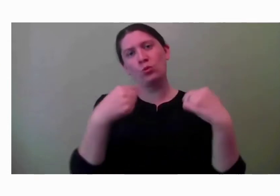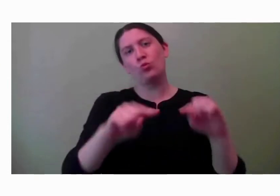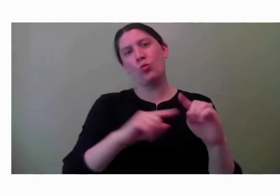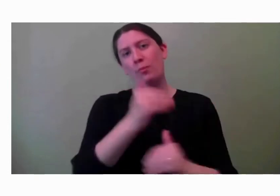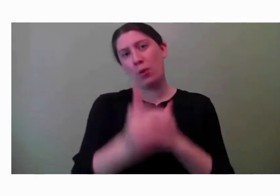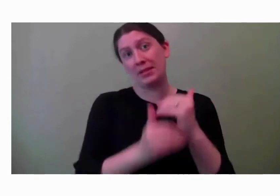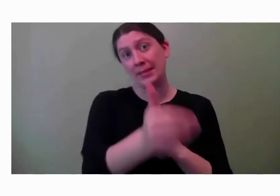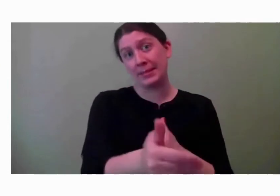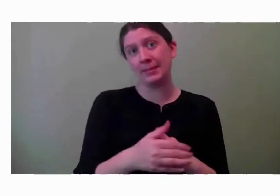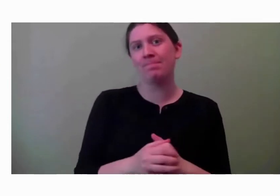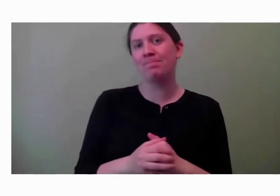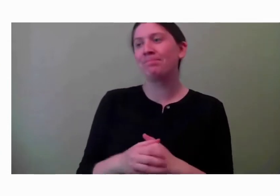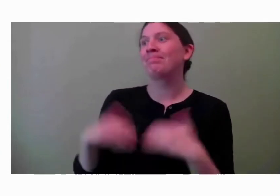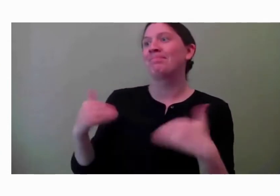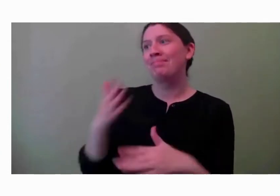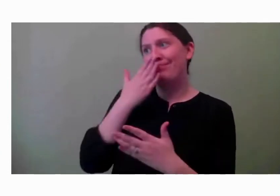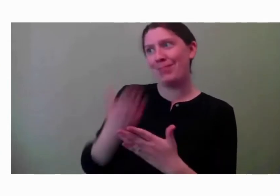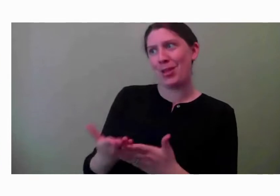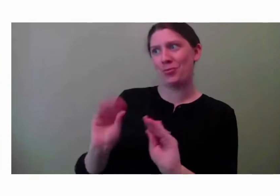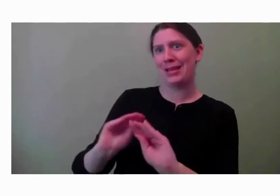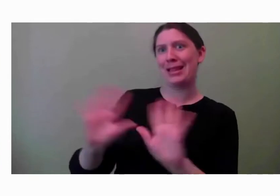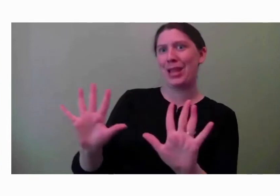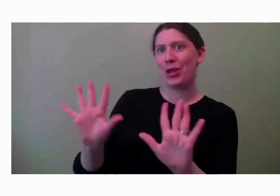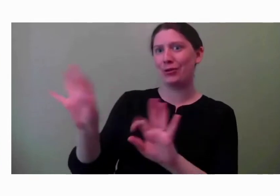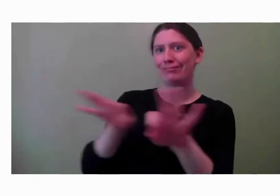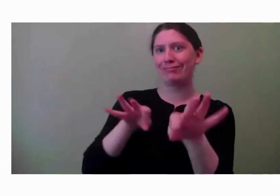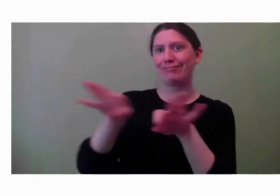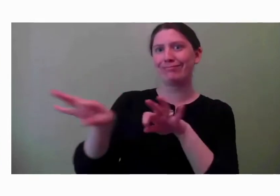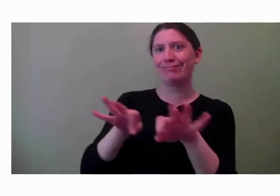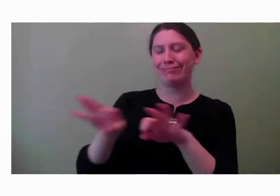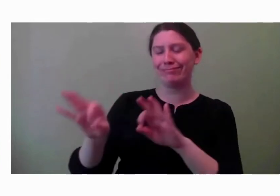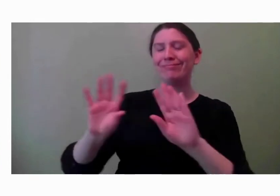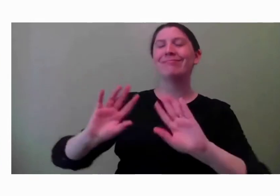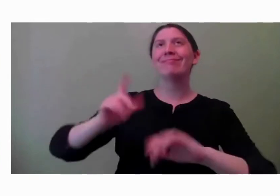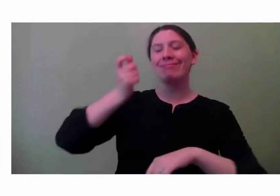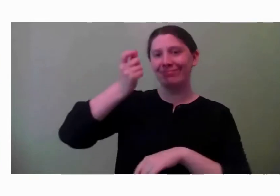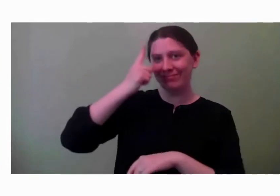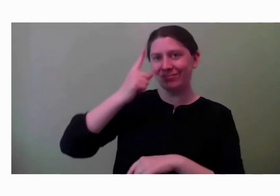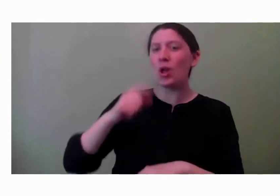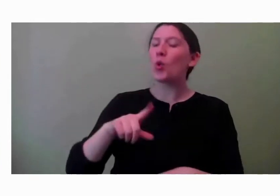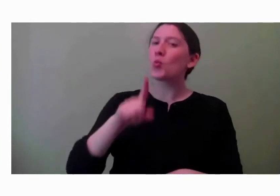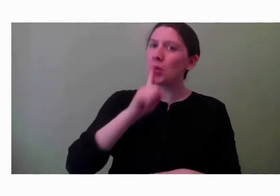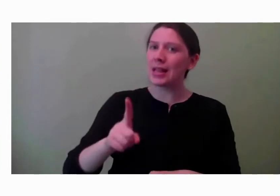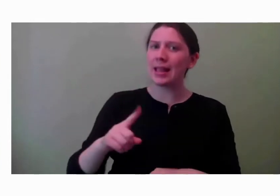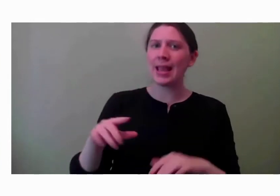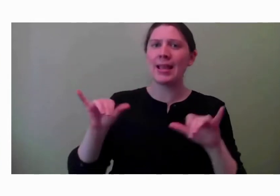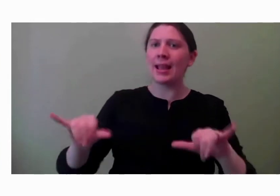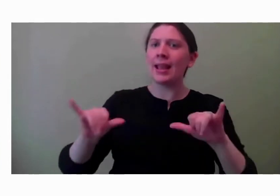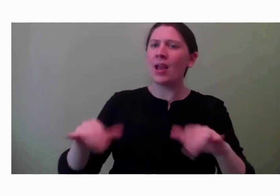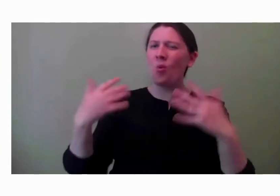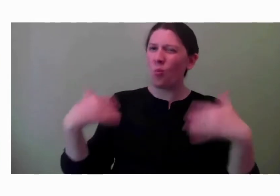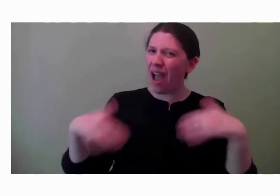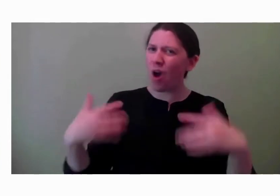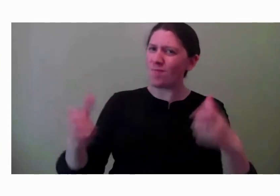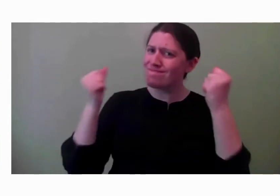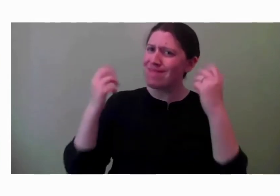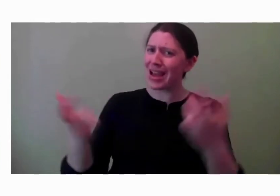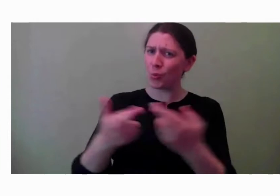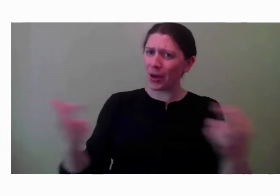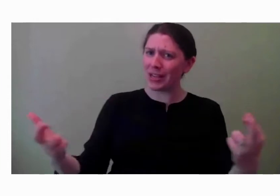you so much for that explanation. It makes so much sense to me. And I'm constantly blown away about the resources that are available to Cleveland, Clevelanders